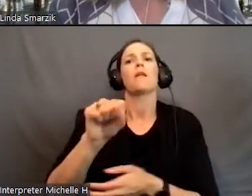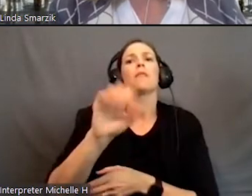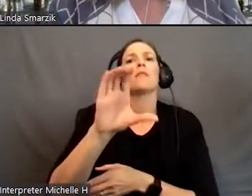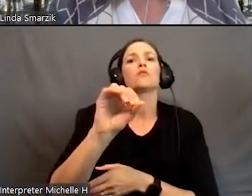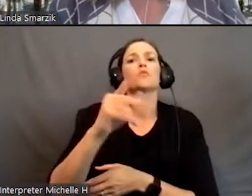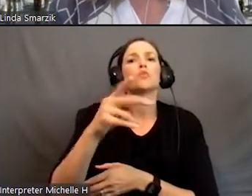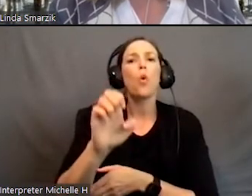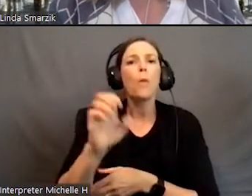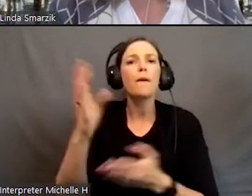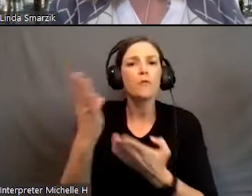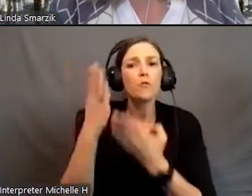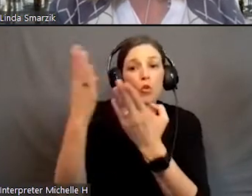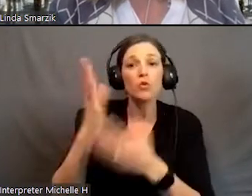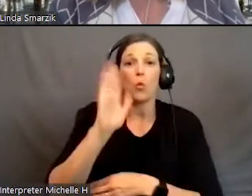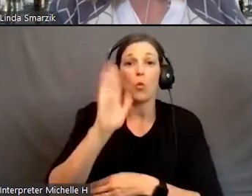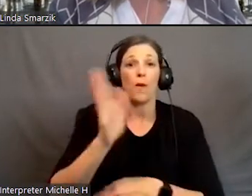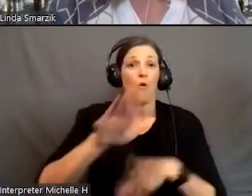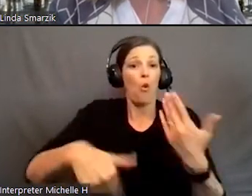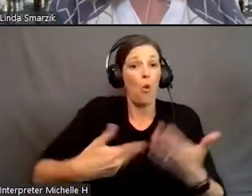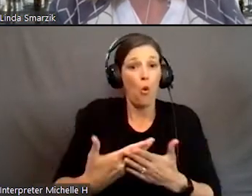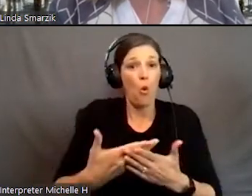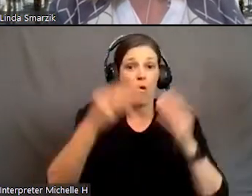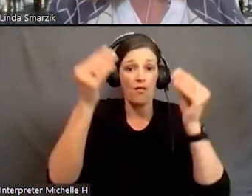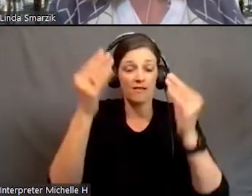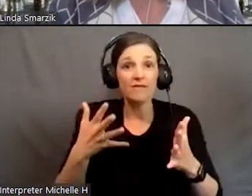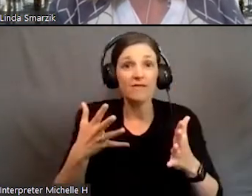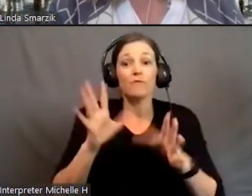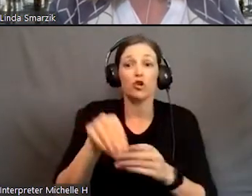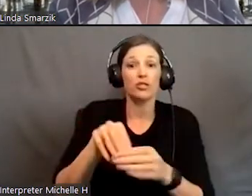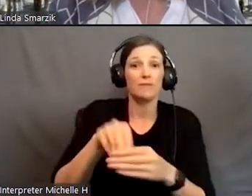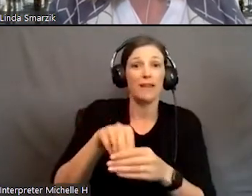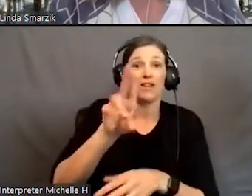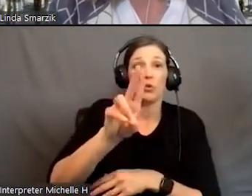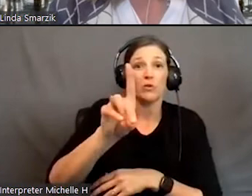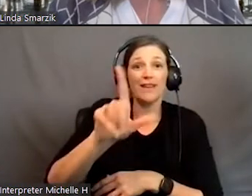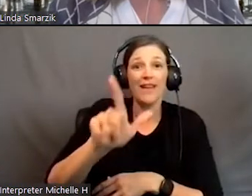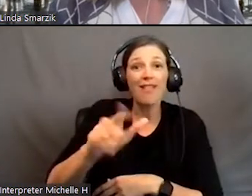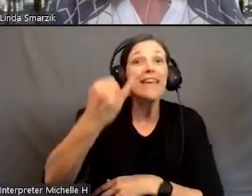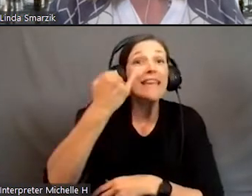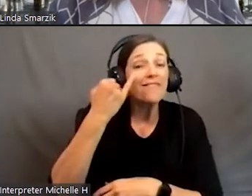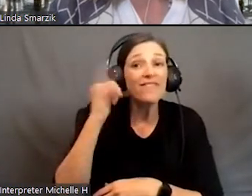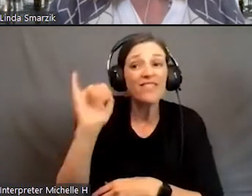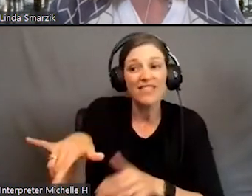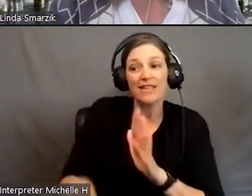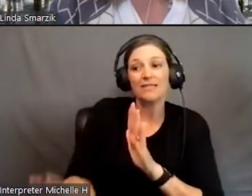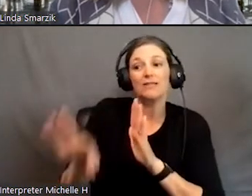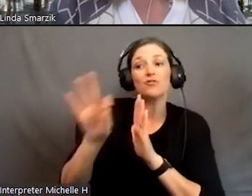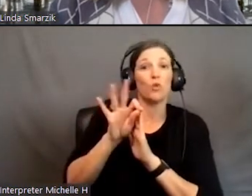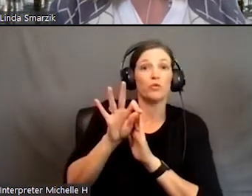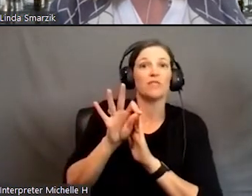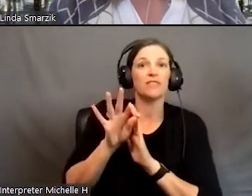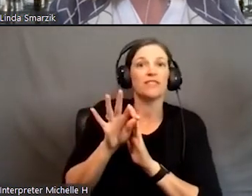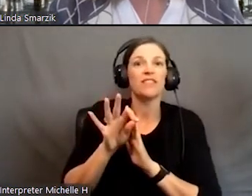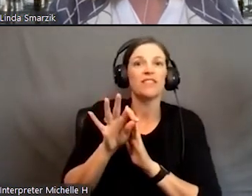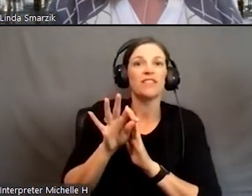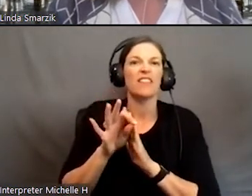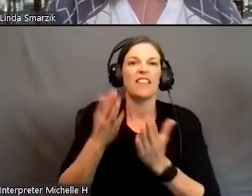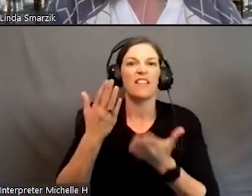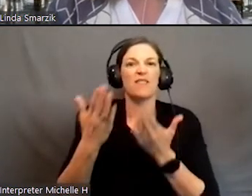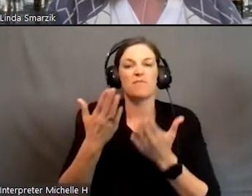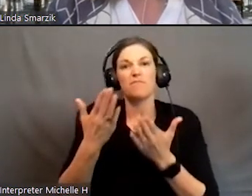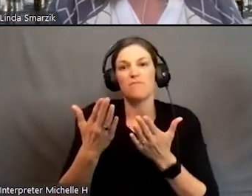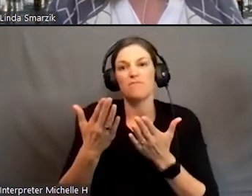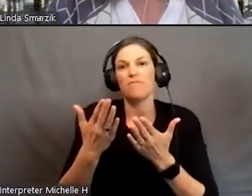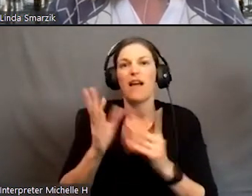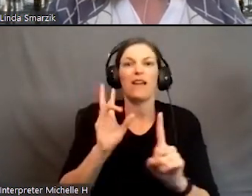Will all faculty participate in UDL if it's chosen, for instance? And that might go through some of the other proposals